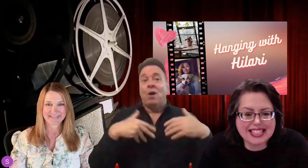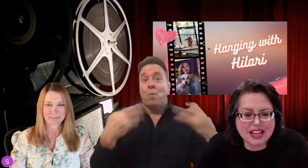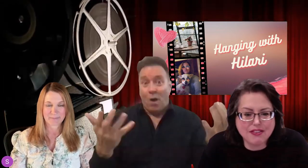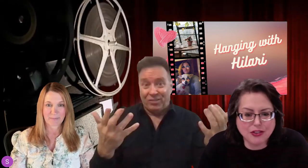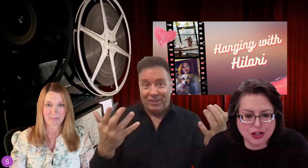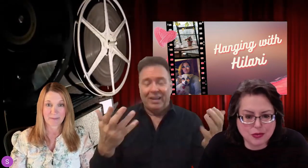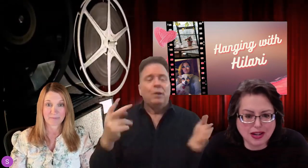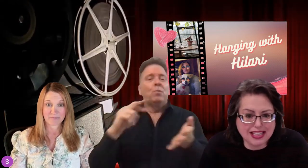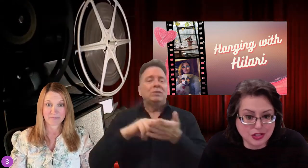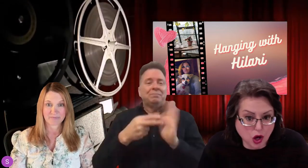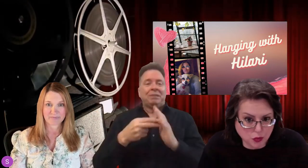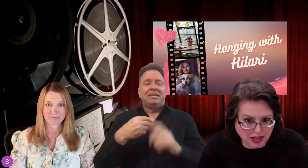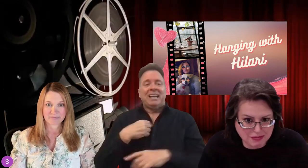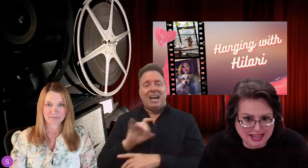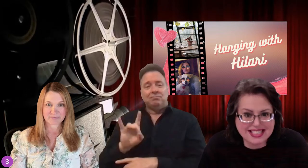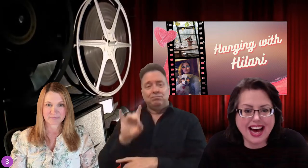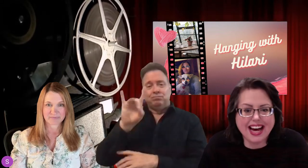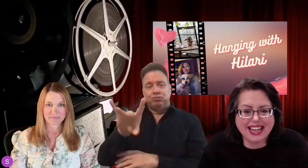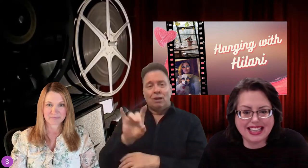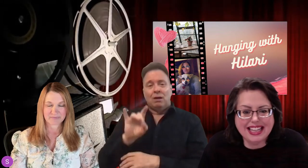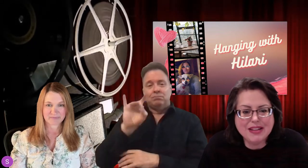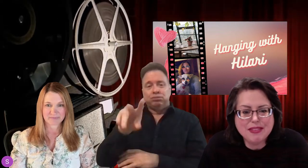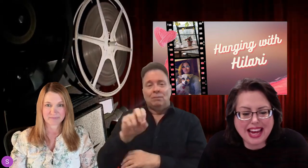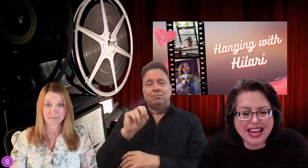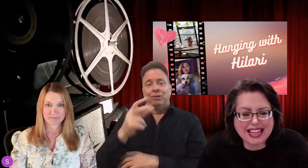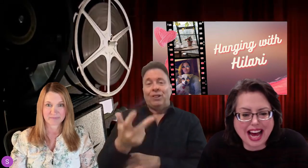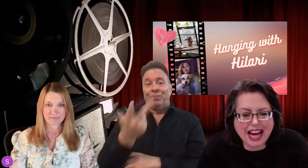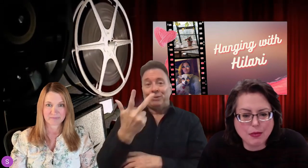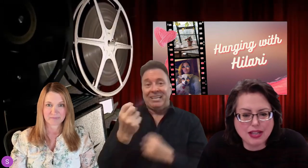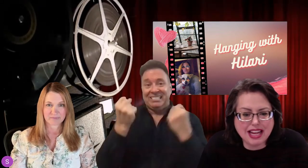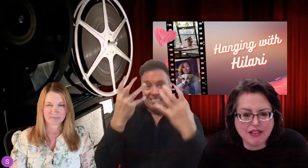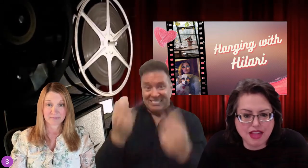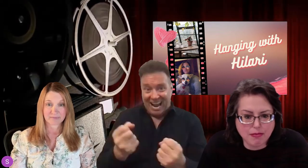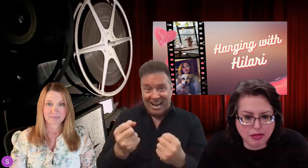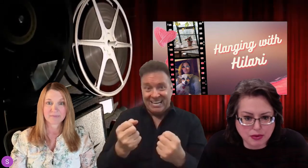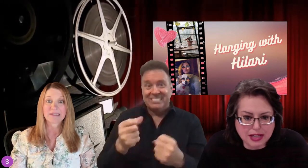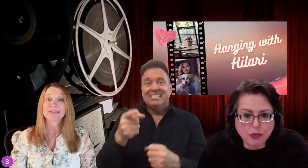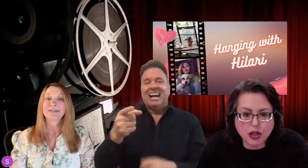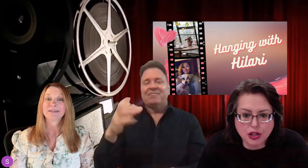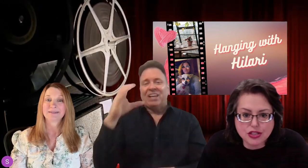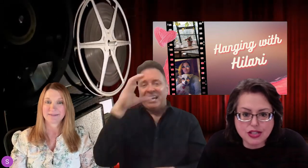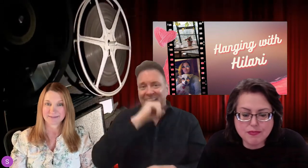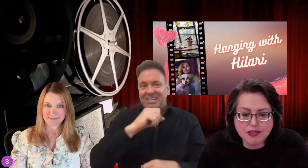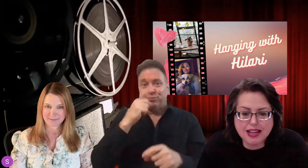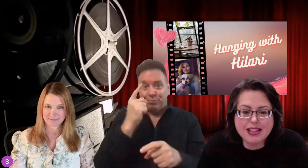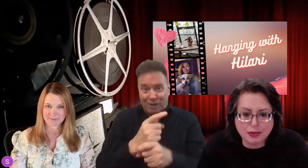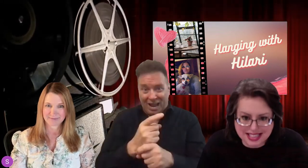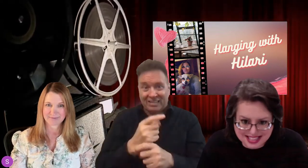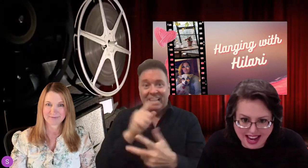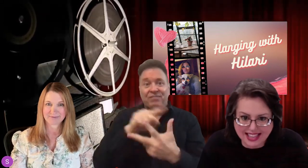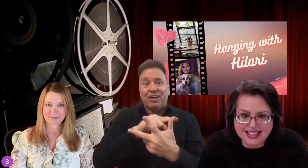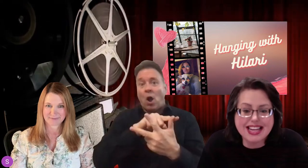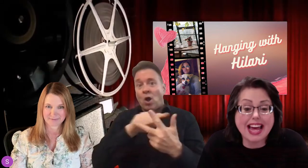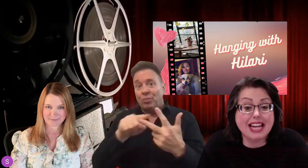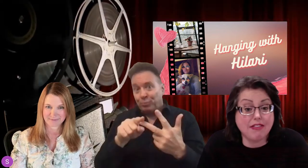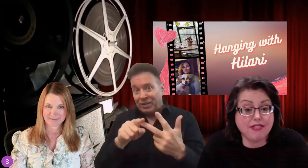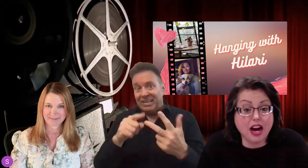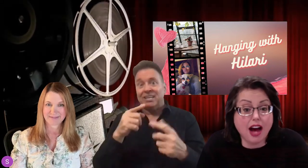the first one is called What's My Sign? And, I would give them three words, three signs, and if they got